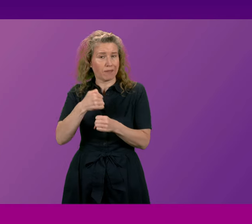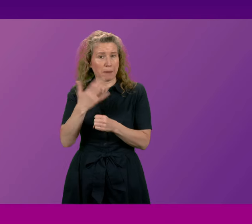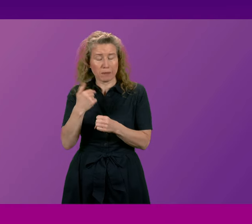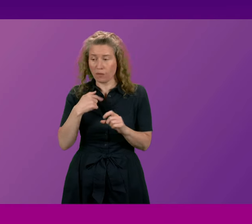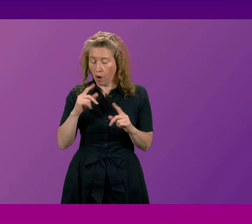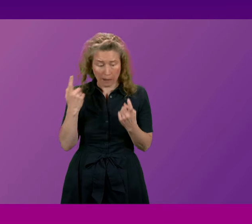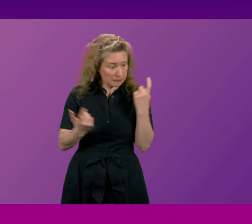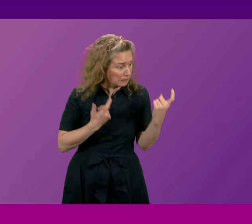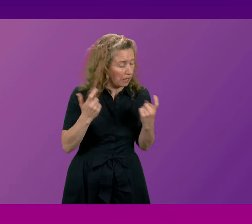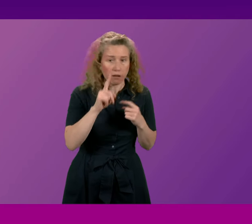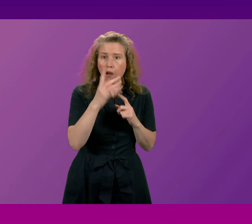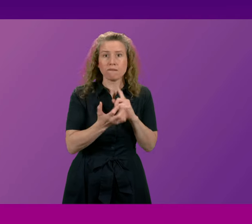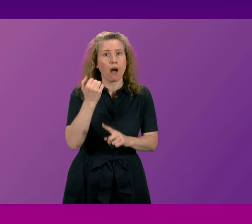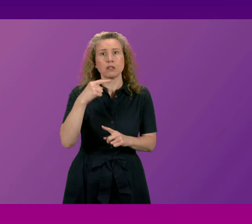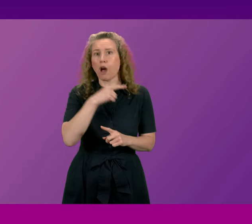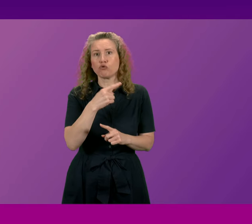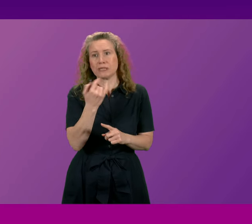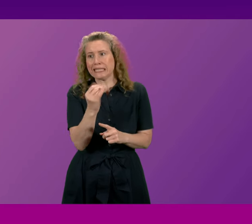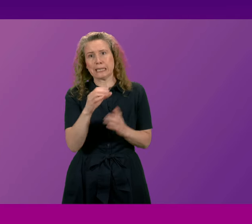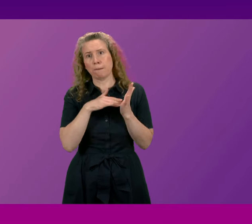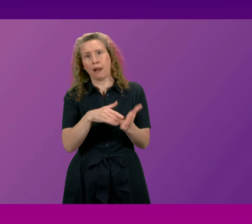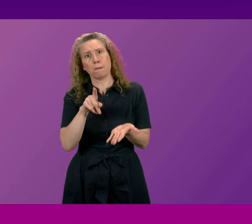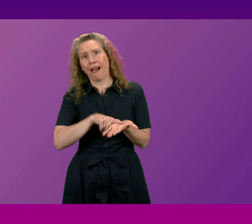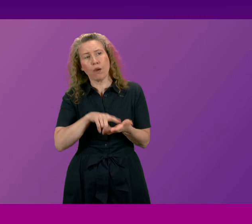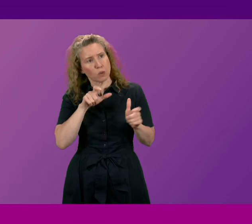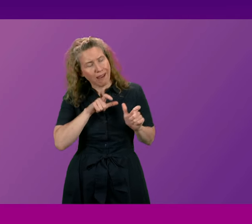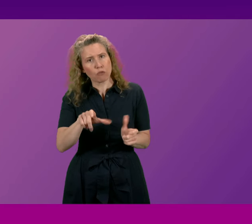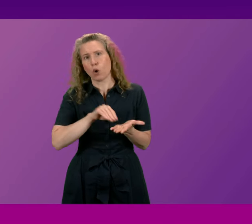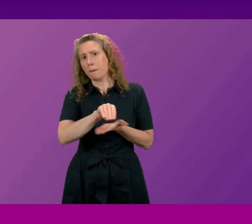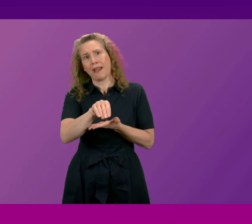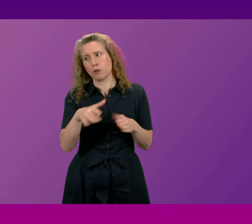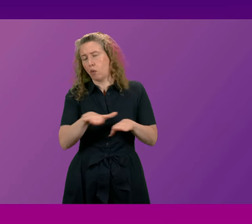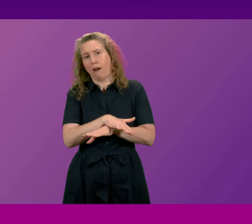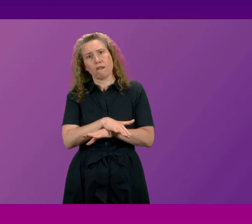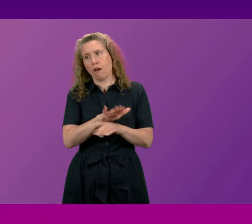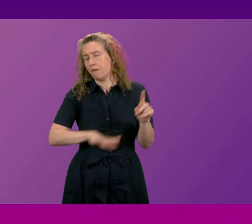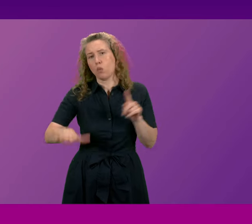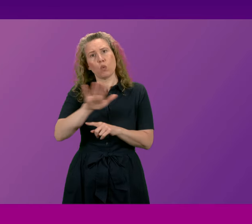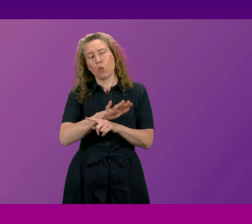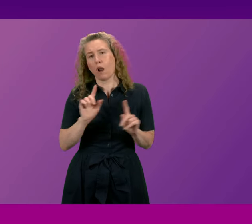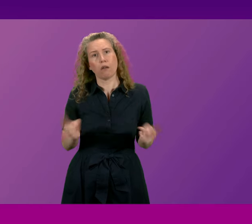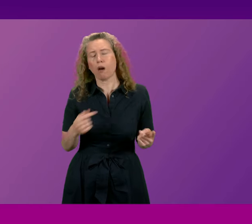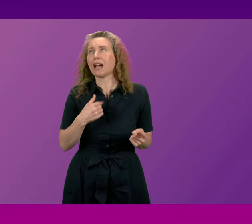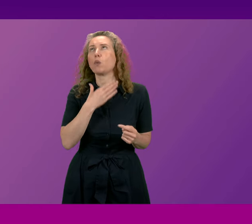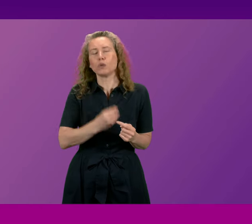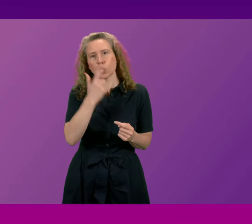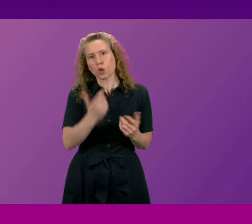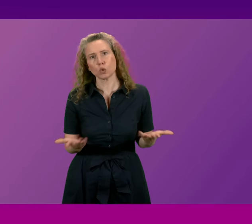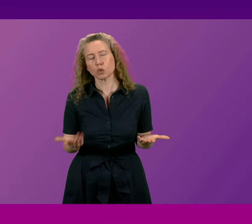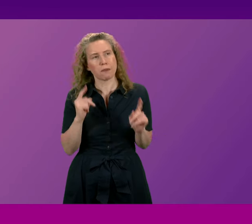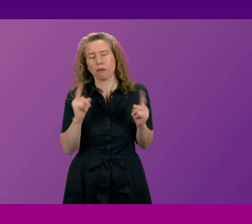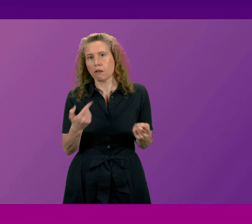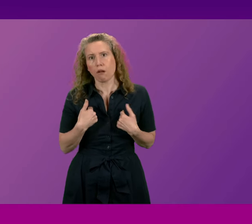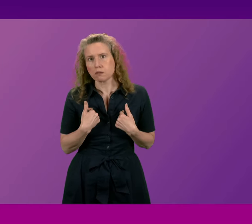cannot find the 160 million pounds to enable us to continue that payment on a universal basis much as I would like to do